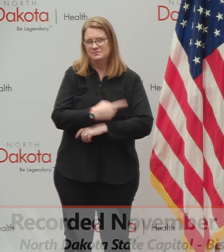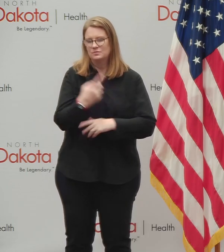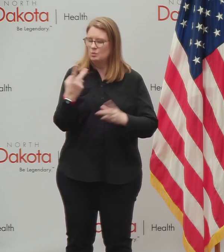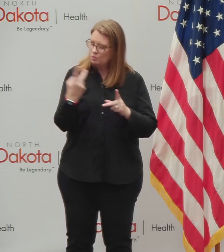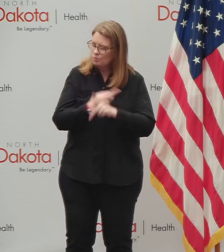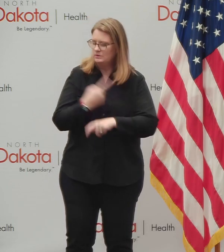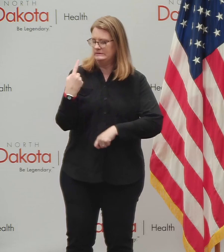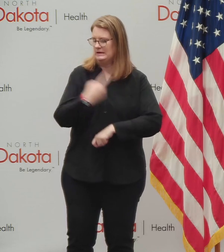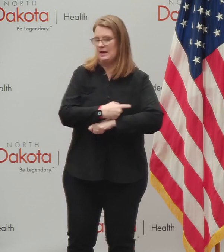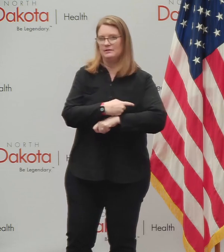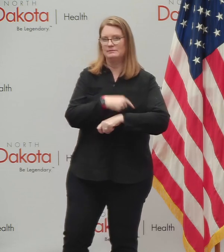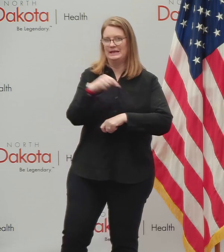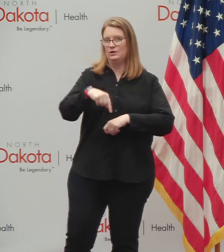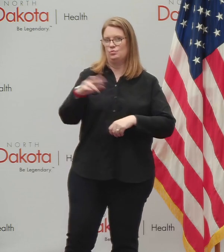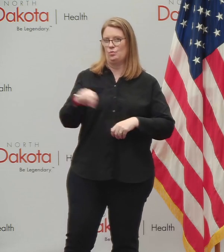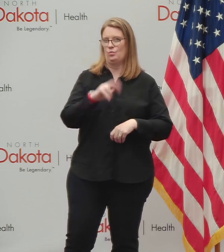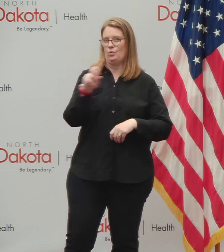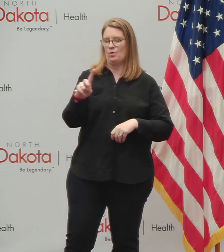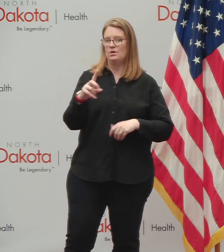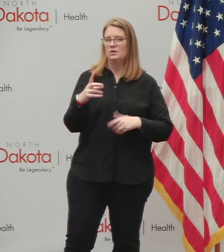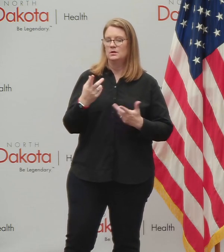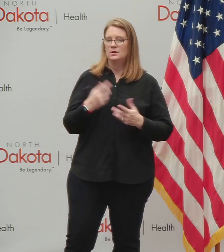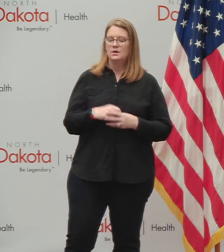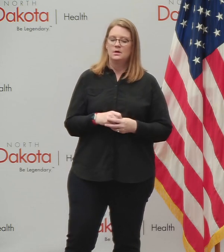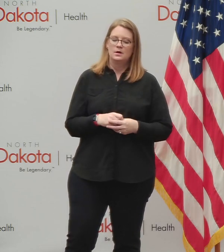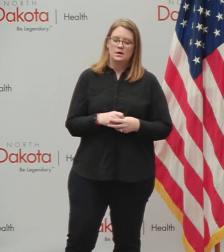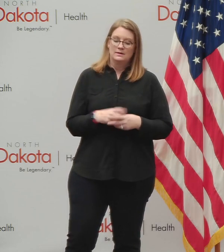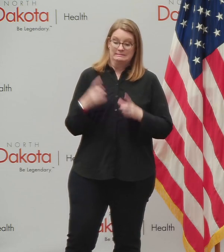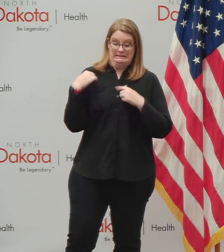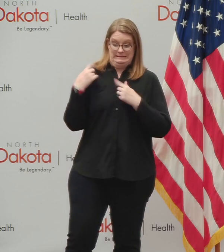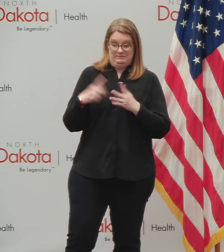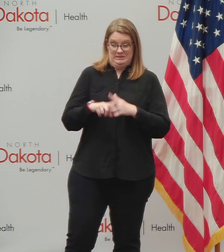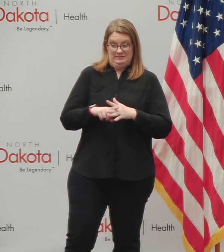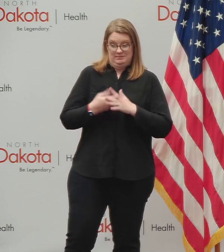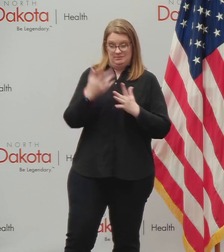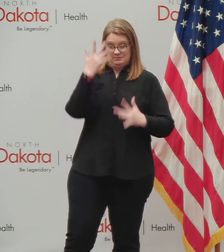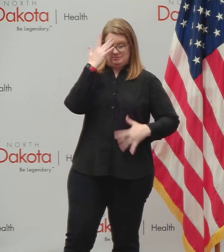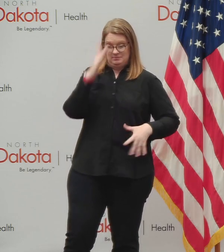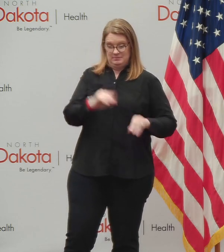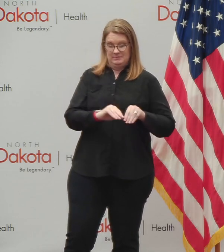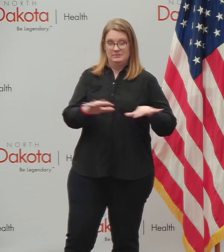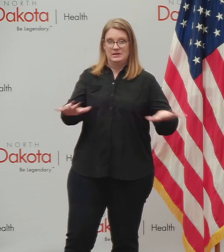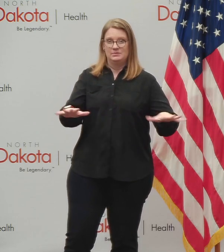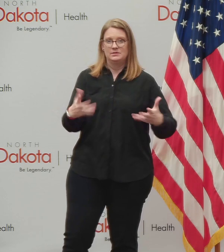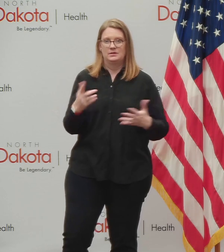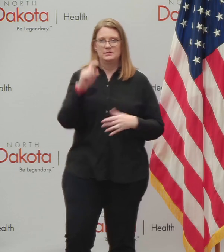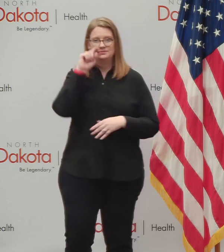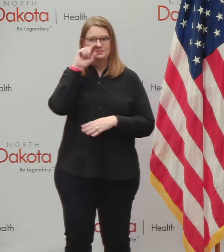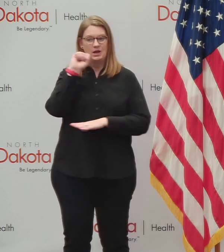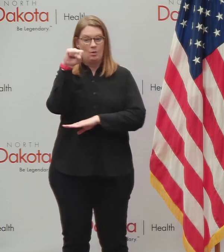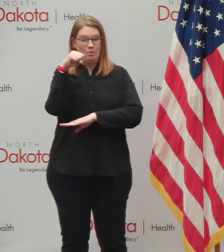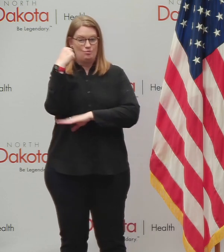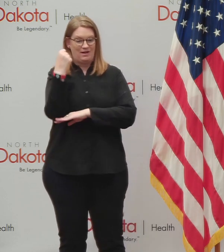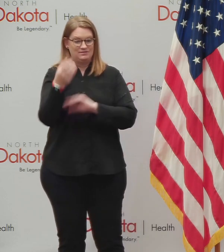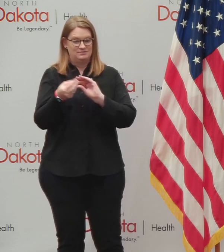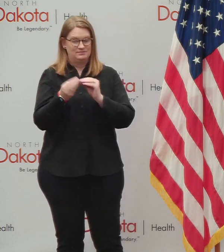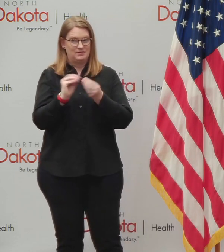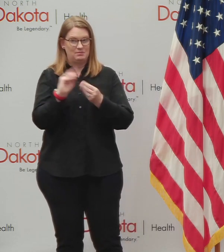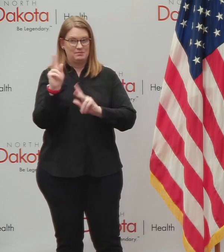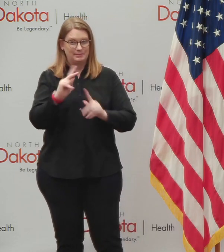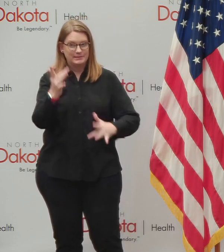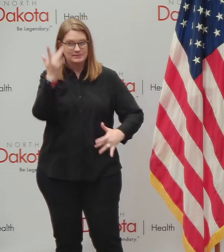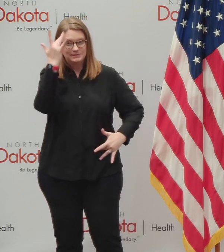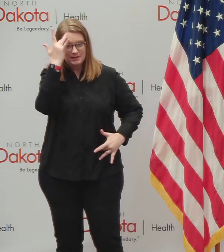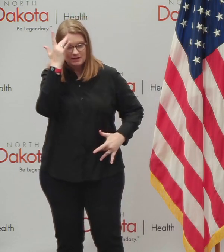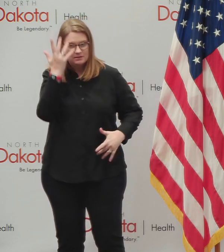during the pandemic. We've got a record number of cases in terms of record number